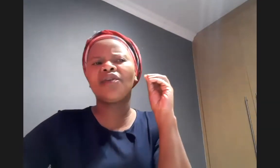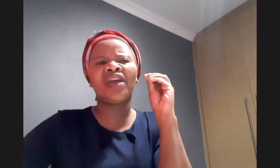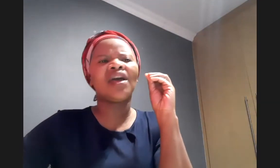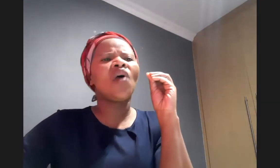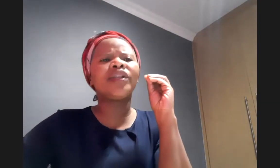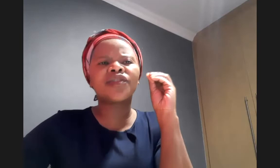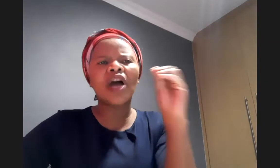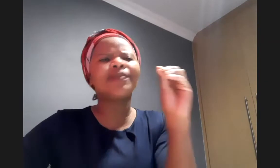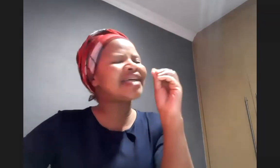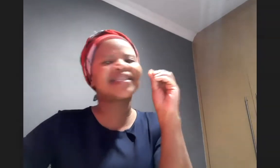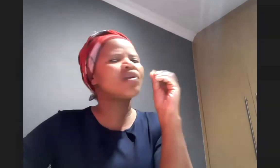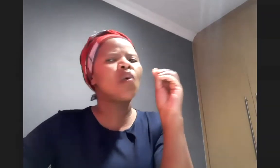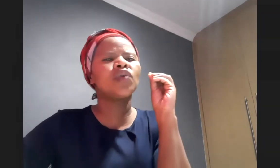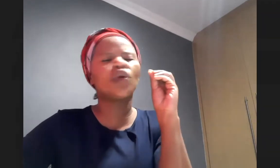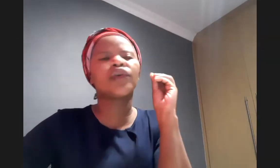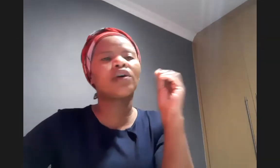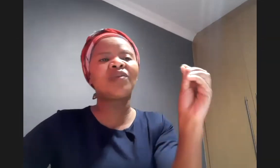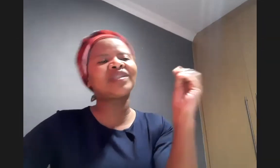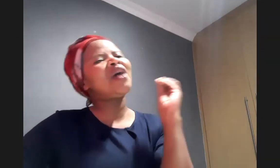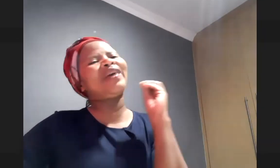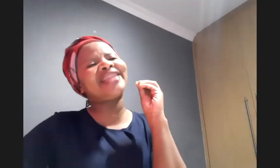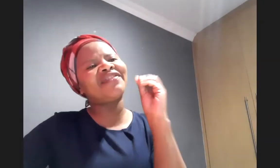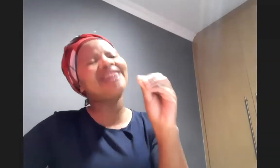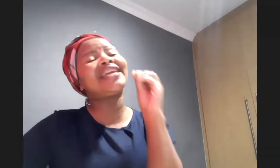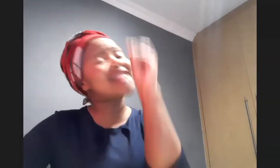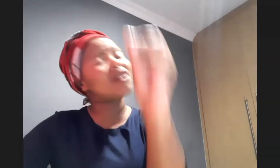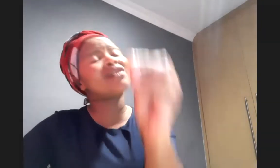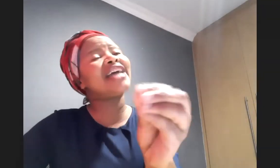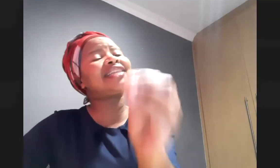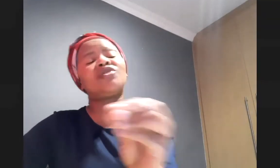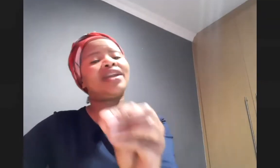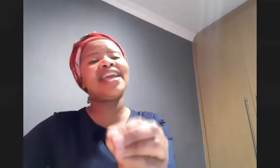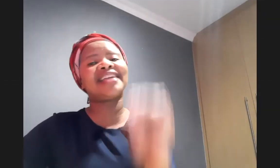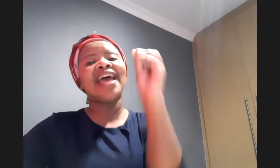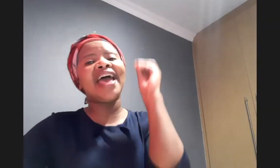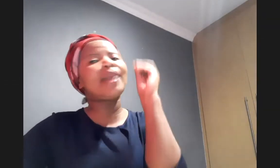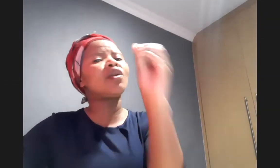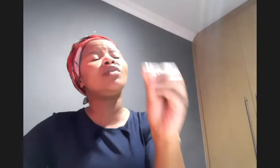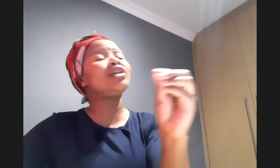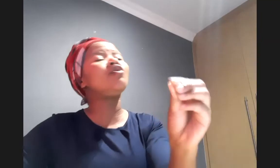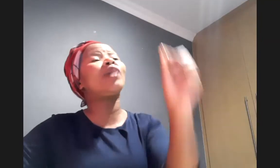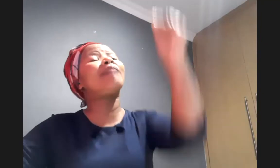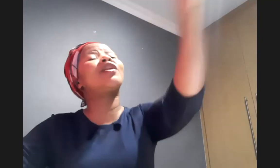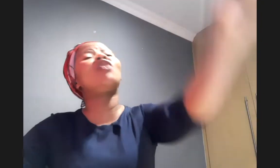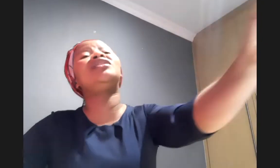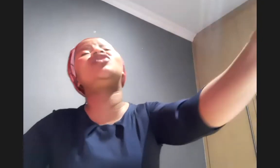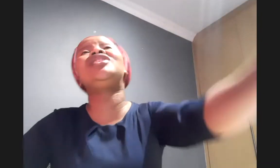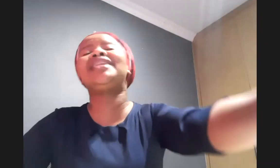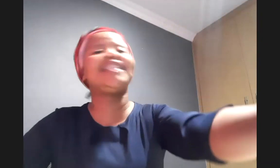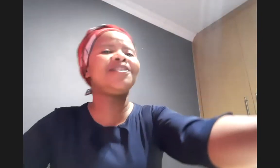of faith which stops asking who took your clothes but the faith that recognizes that you are naked and i'm clothing you but i'm clothing jesus in